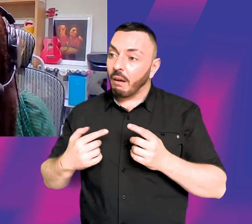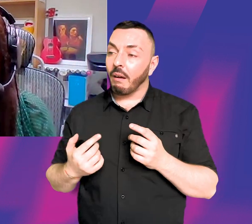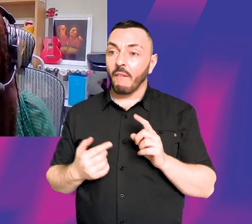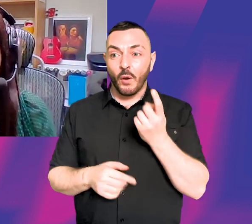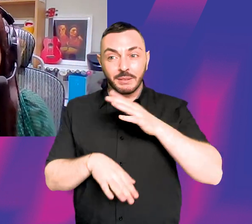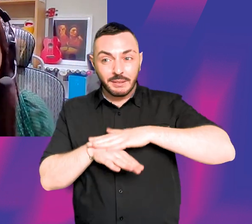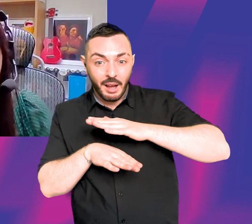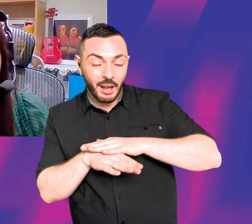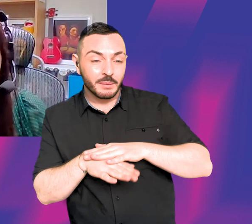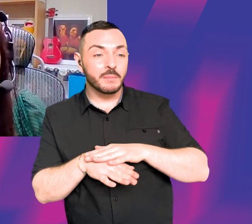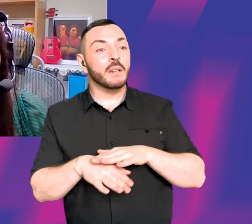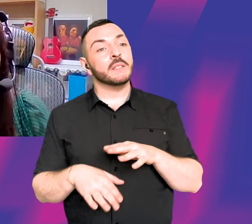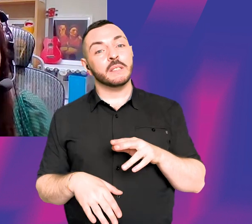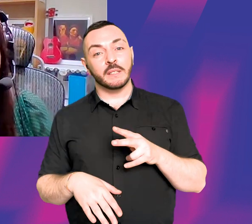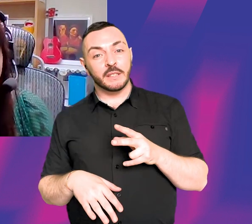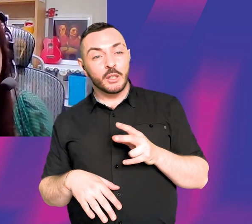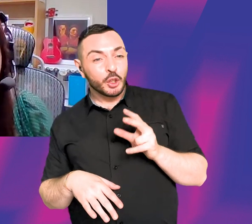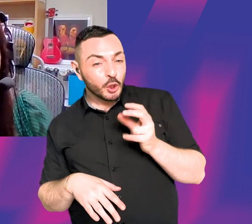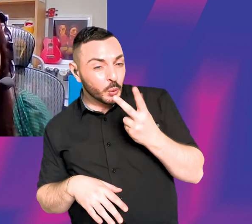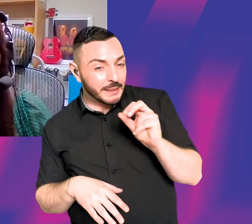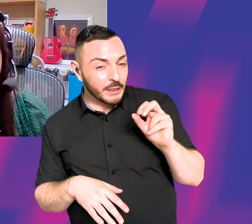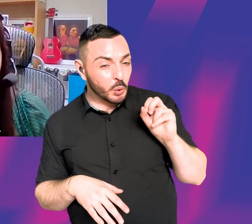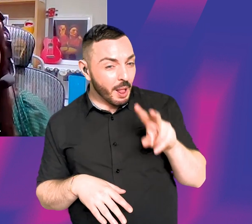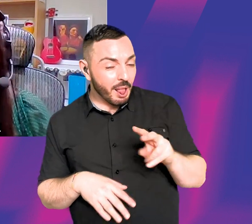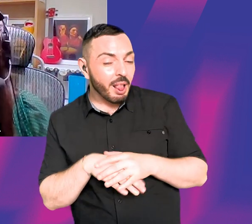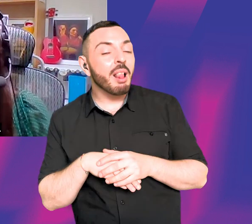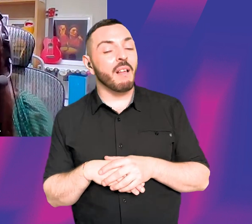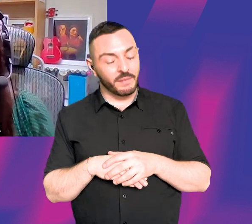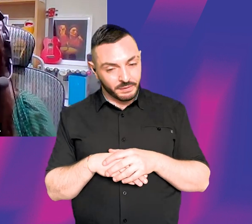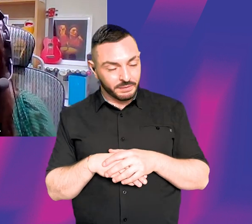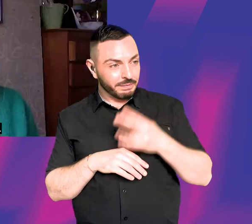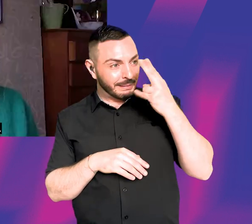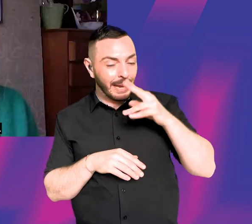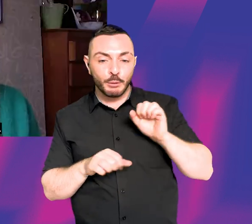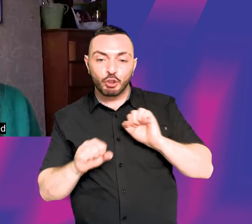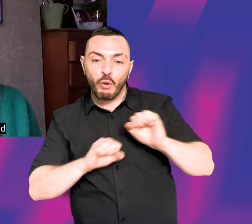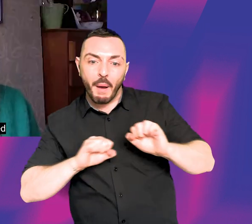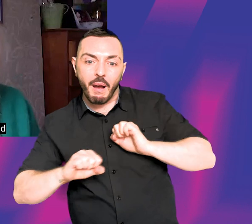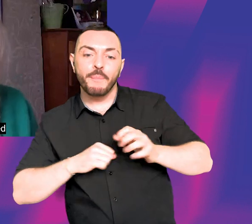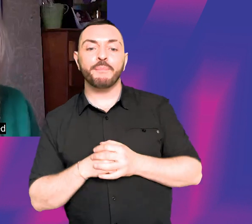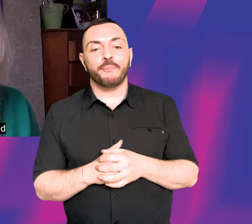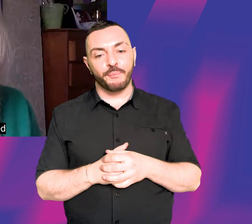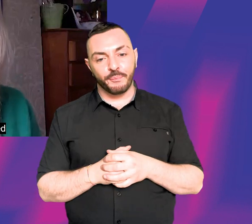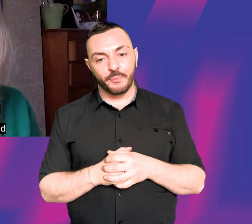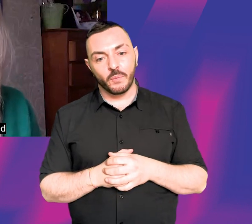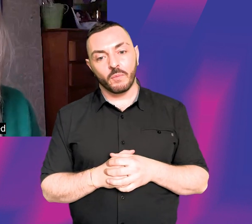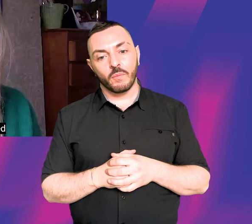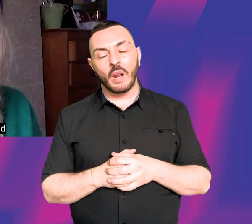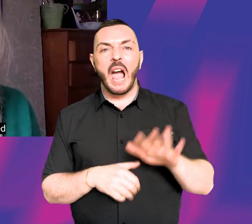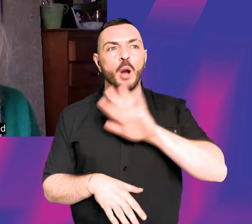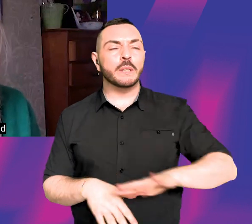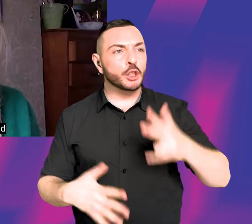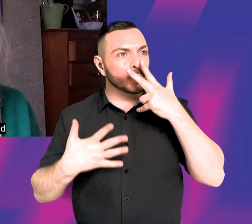called Scrubber. How did that come about? When did you decide, actually, I'm going to give this a go? So I was 28.